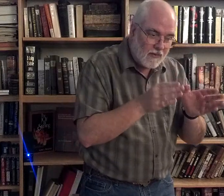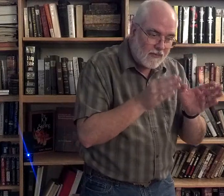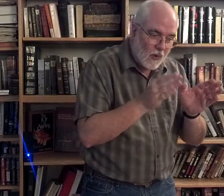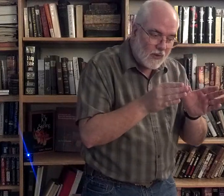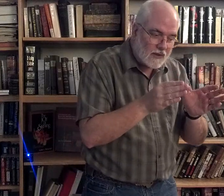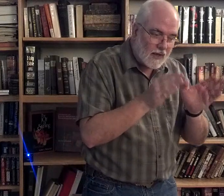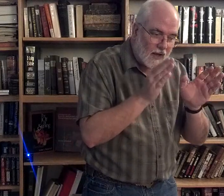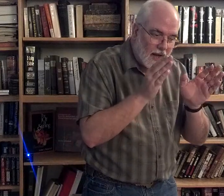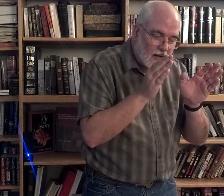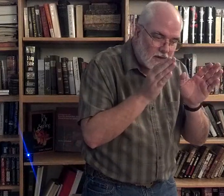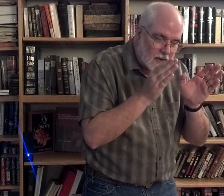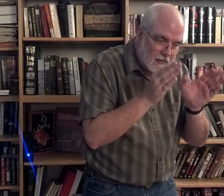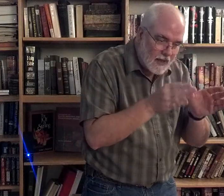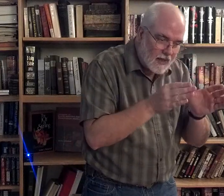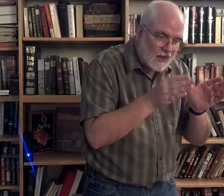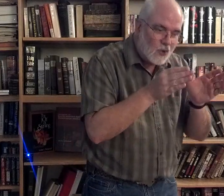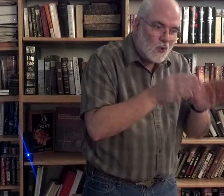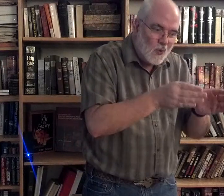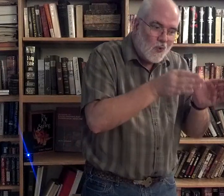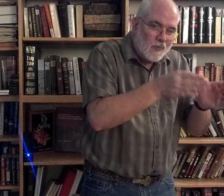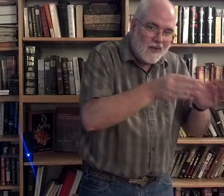focusing and speaking to Peter.